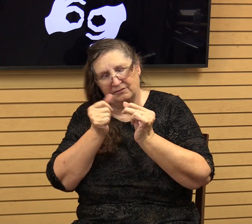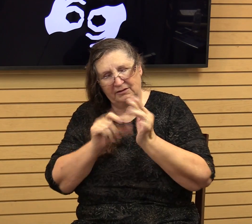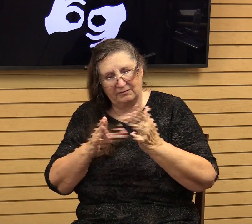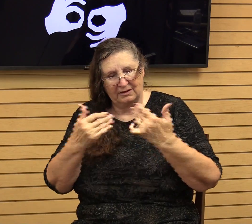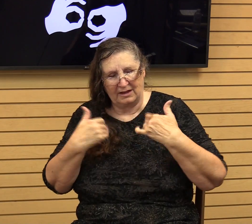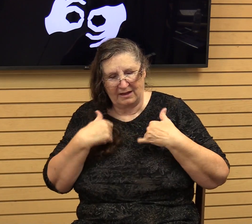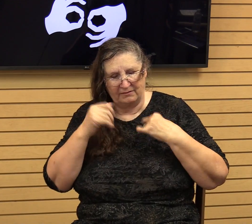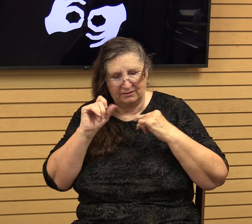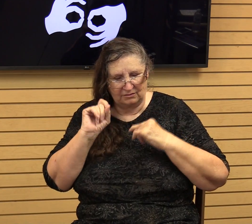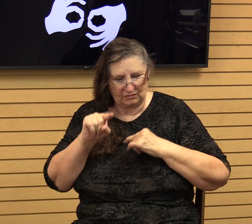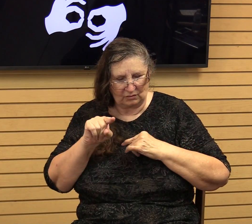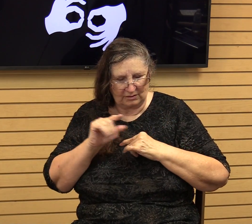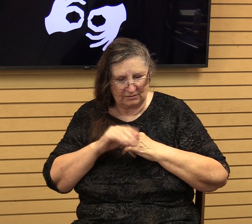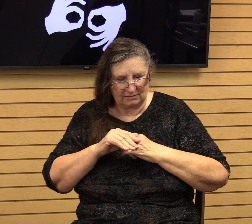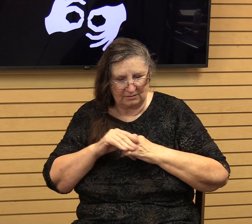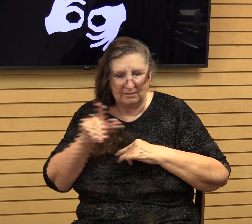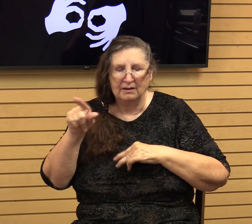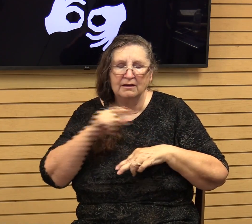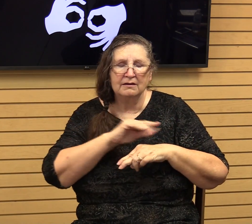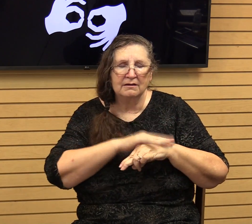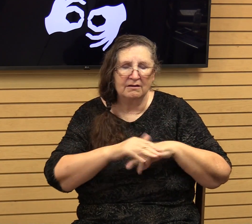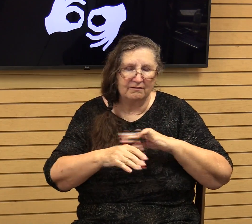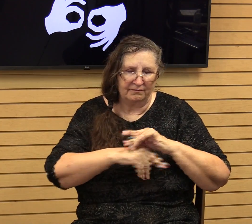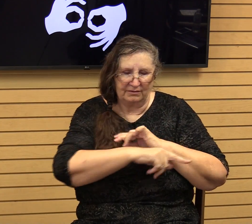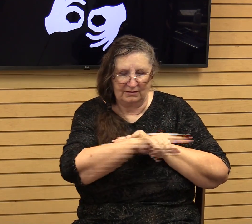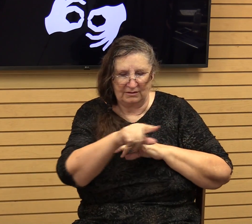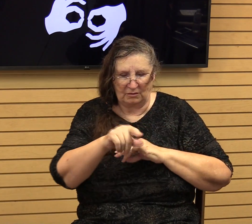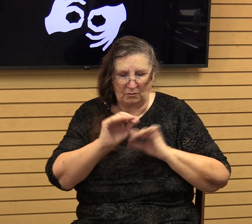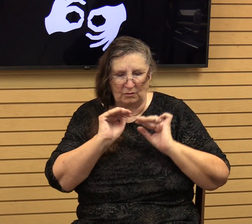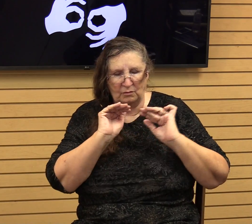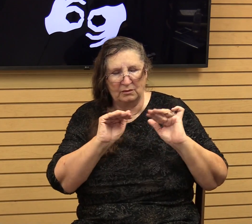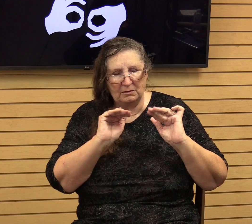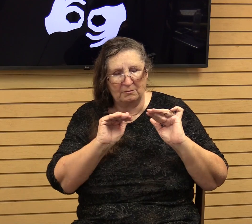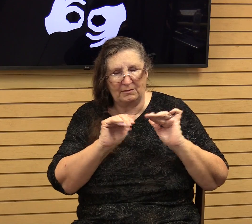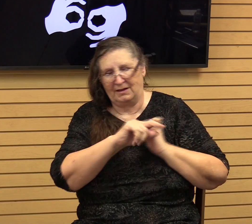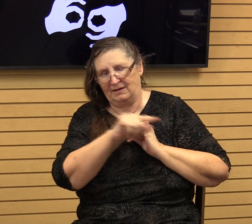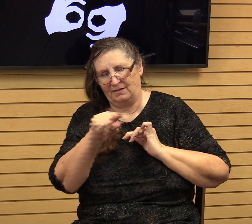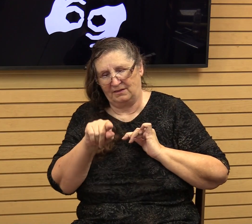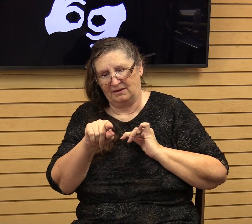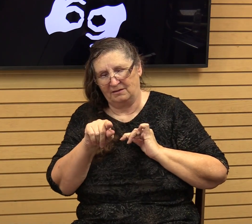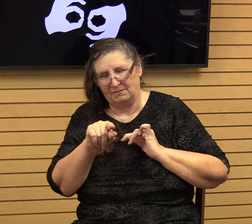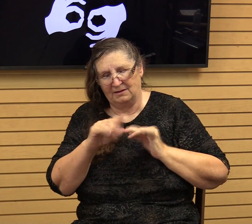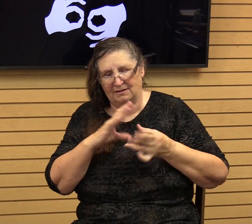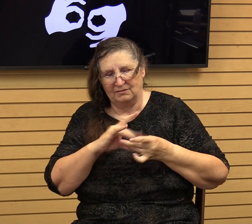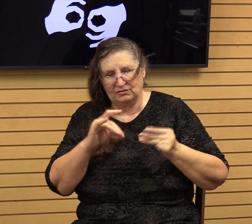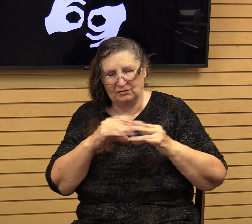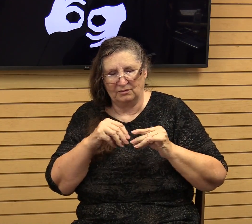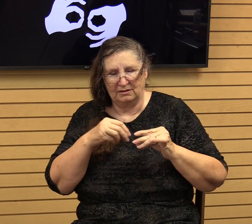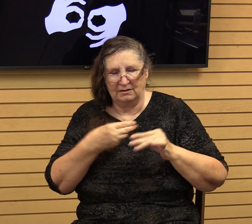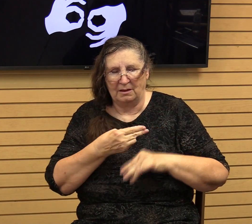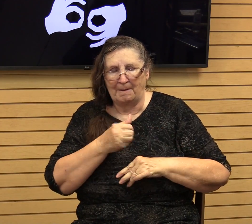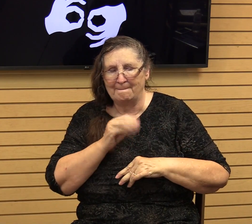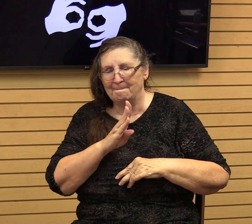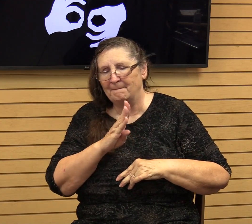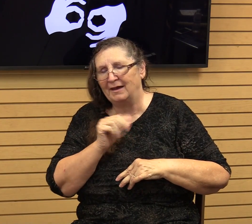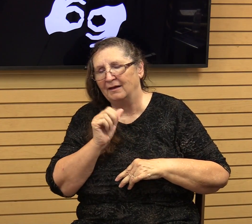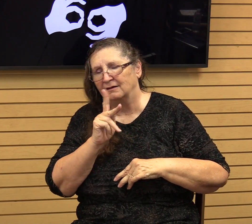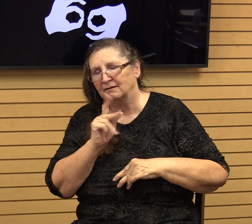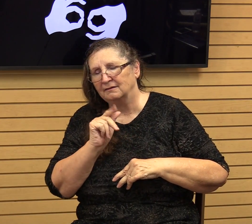questions, Lord, that you comfort them by reminding them, Lord, of this little story in Habakkuk, Lord, that you don't